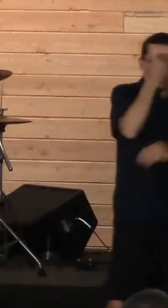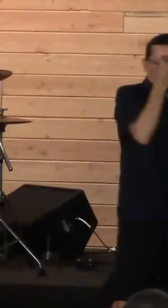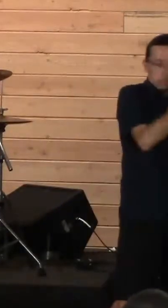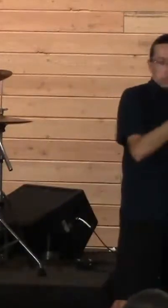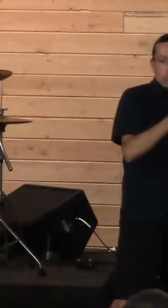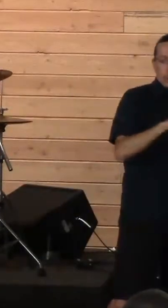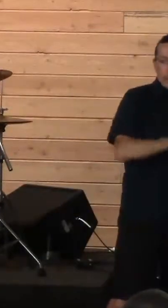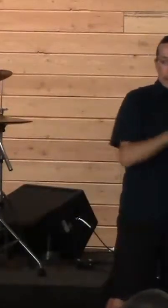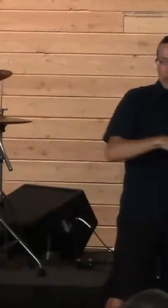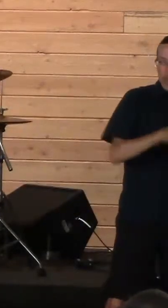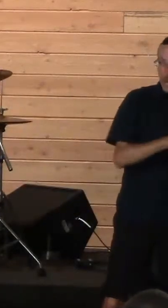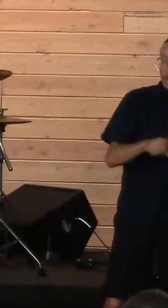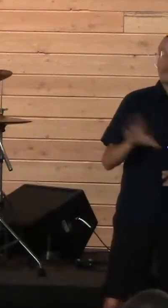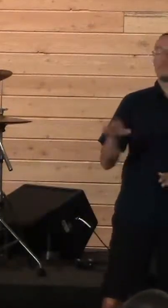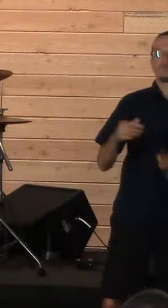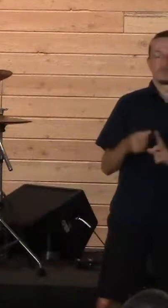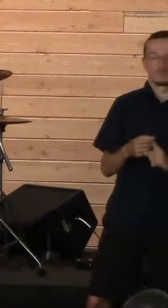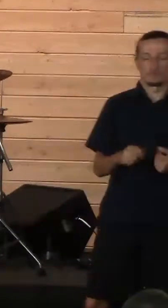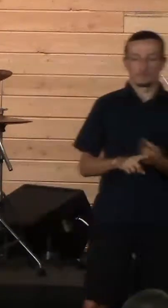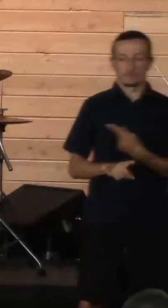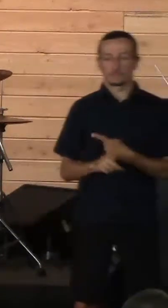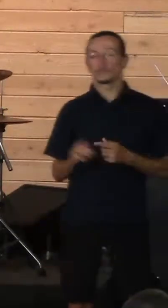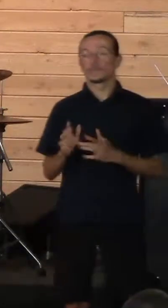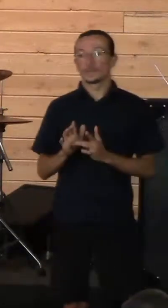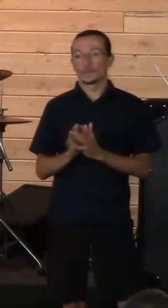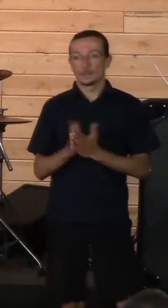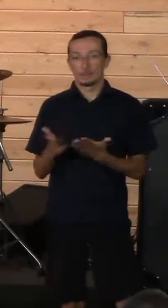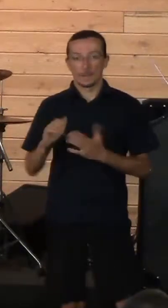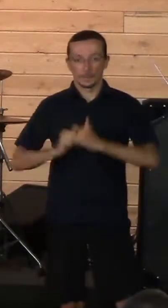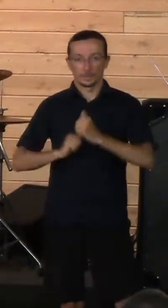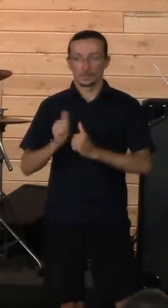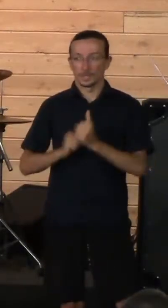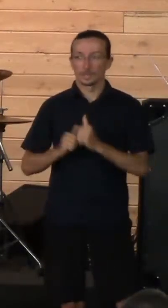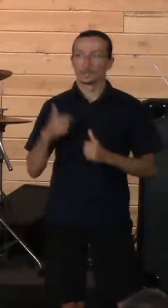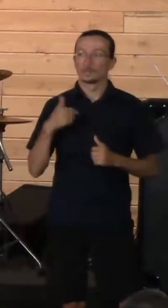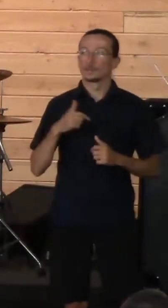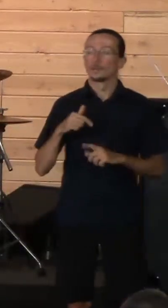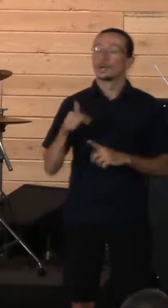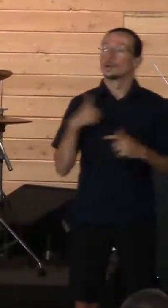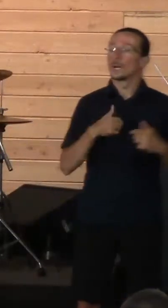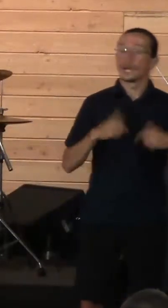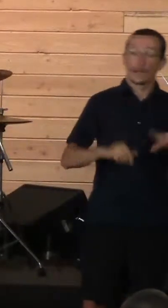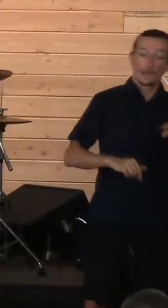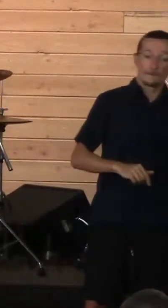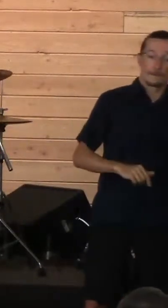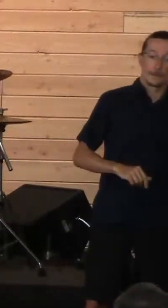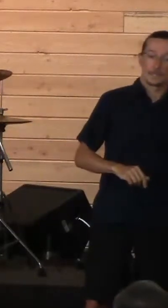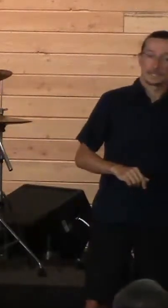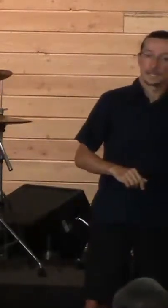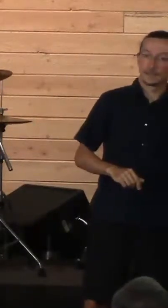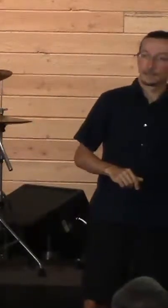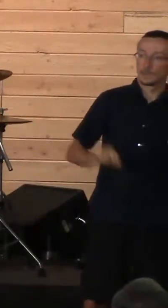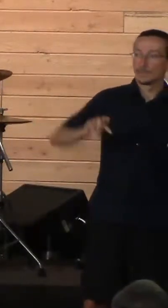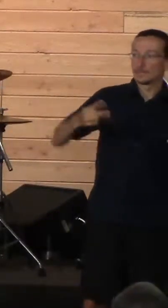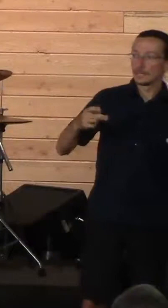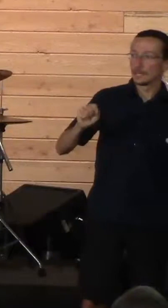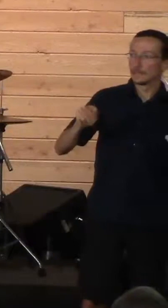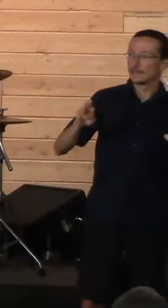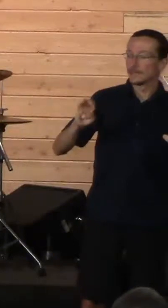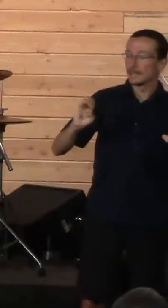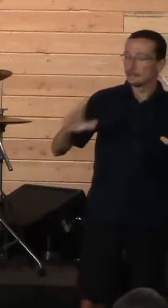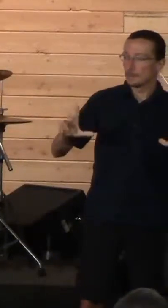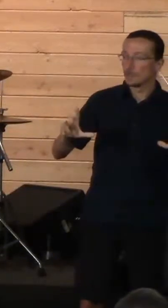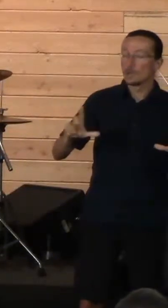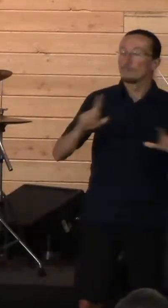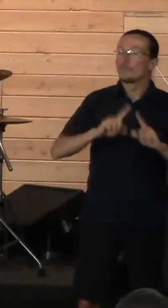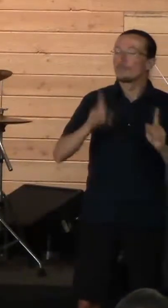structurally of the Bible, we have 1 Samuel and 2 Samuel. And what you need to know is it's more like part one, part two.